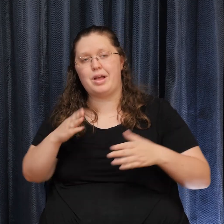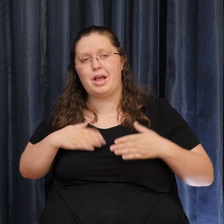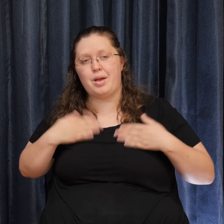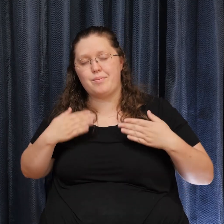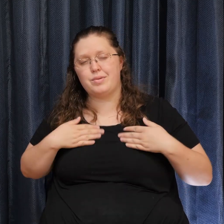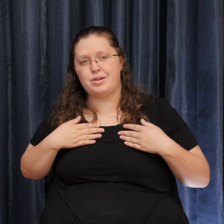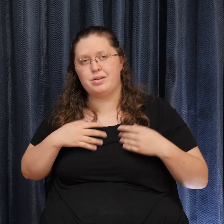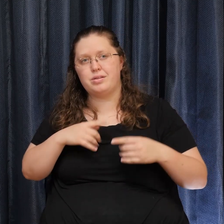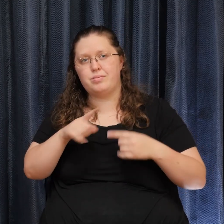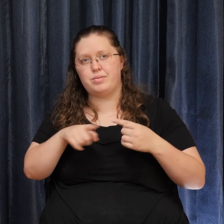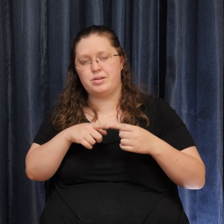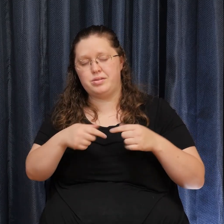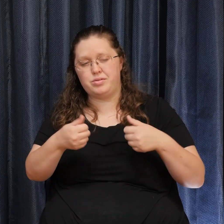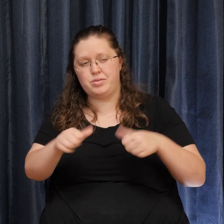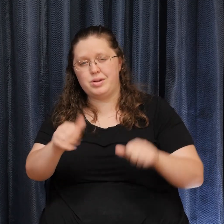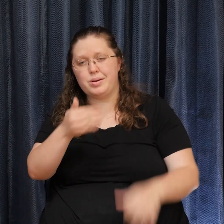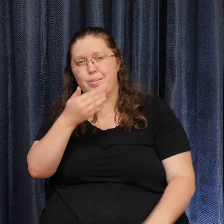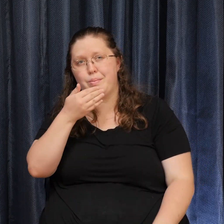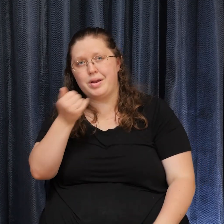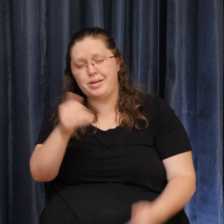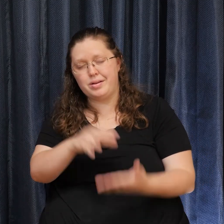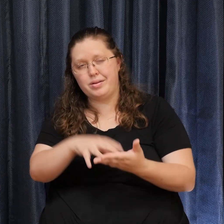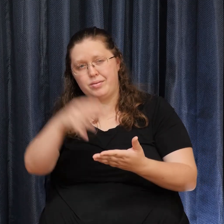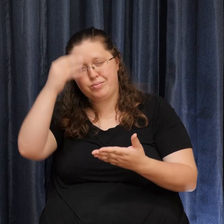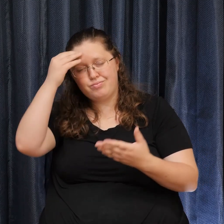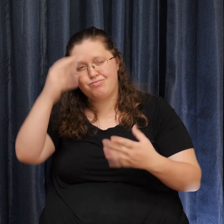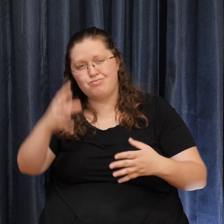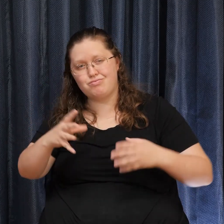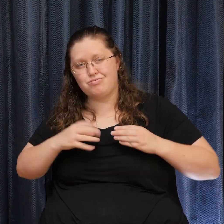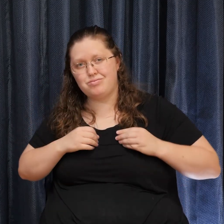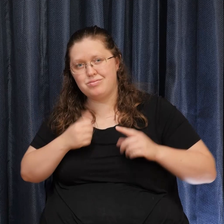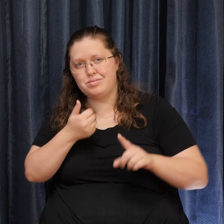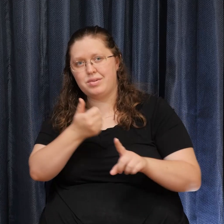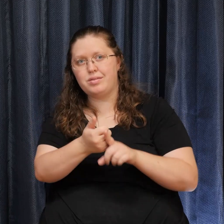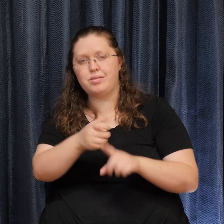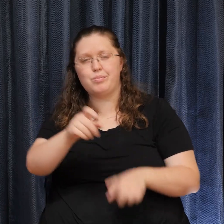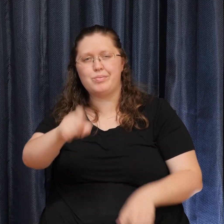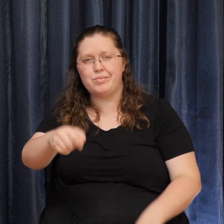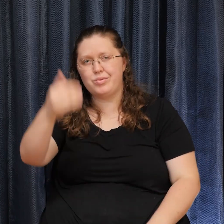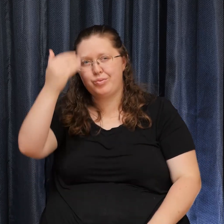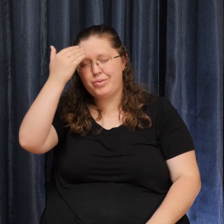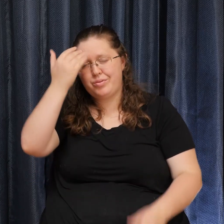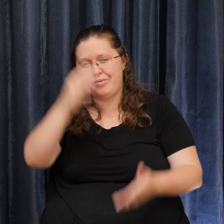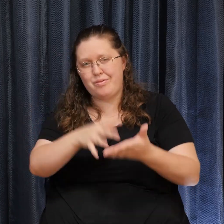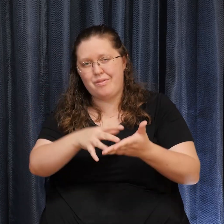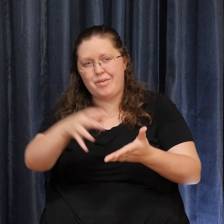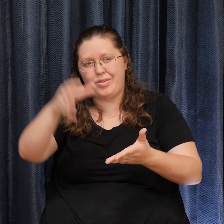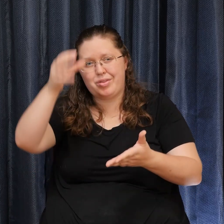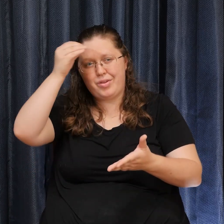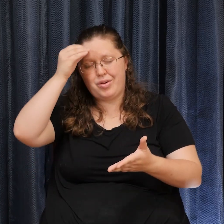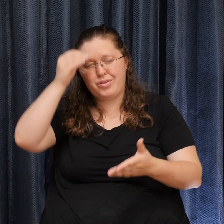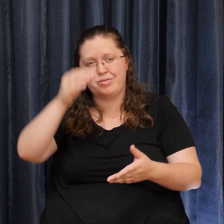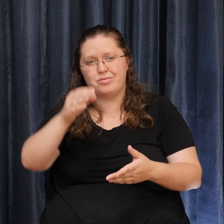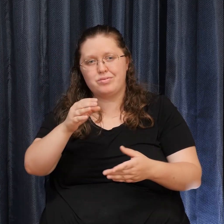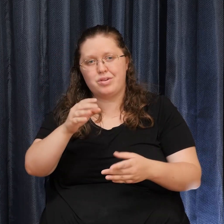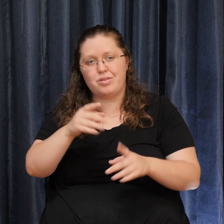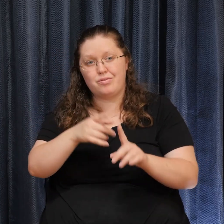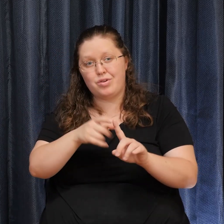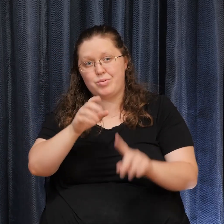To accept yourself But you have To be aware And learn From your mistakes He energizes The idea